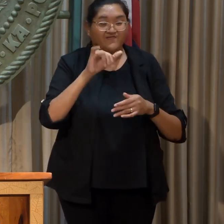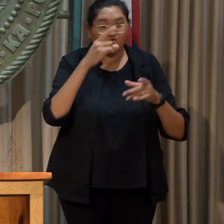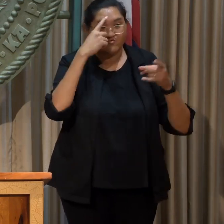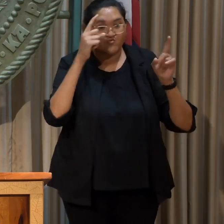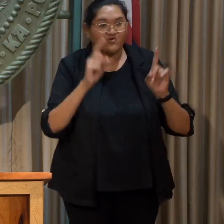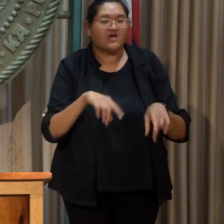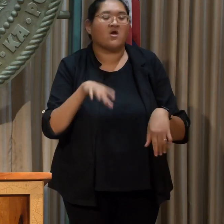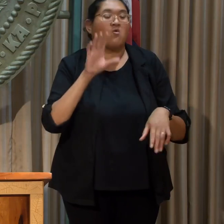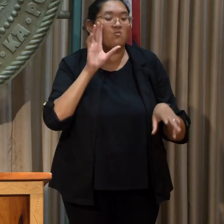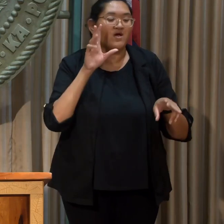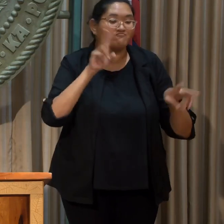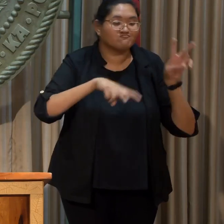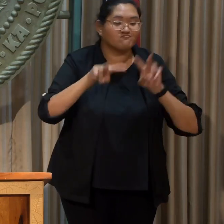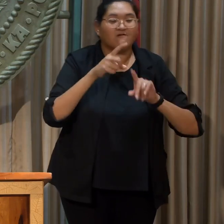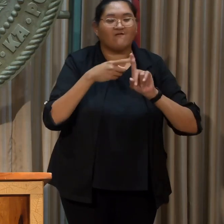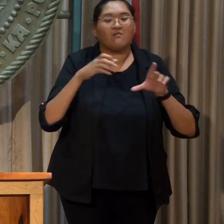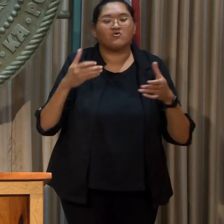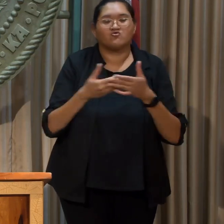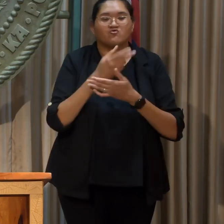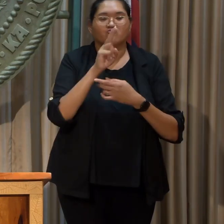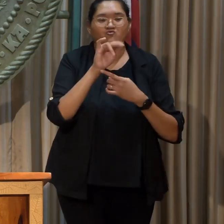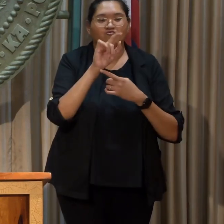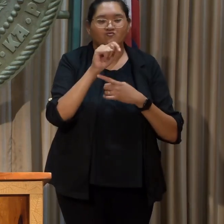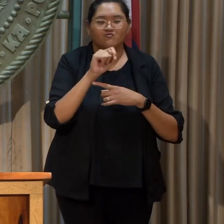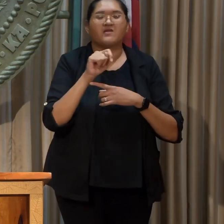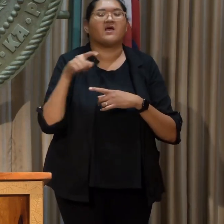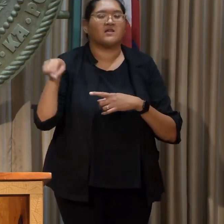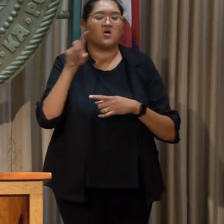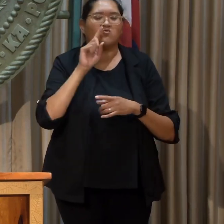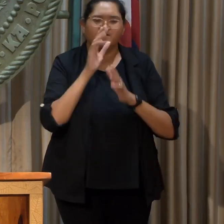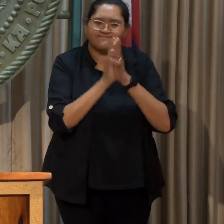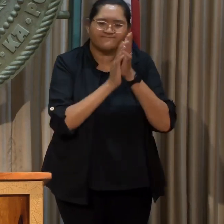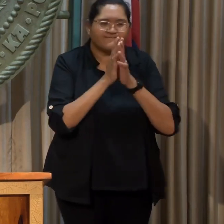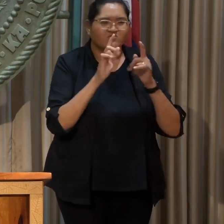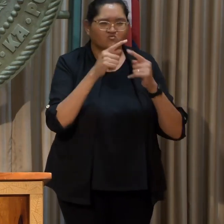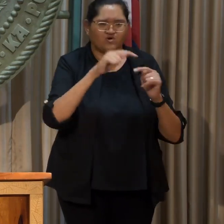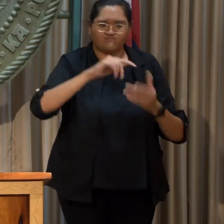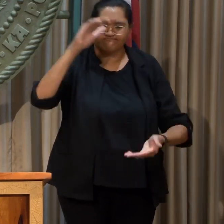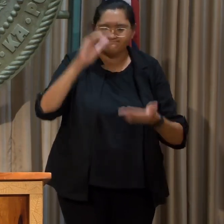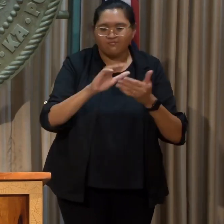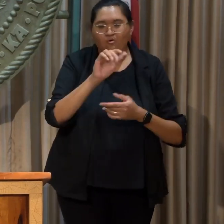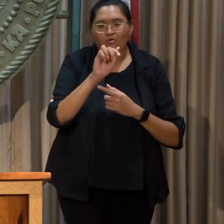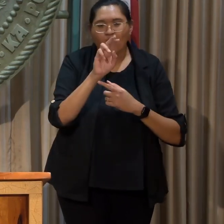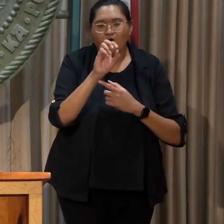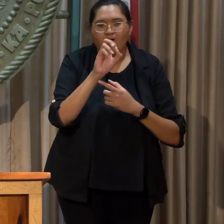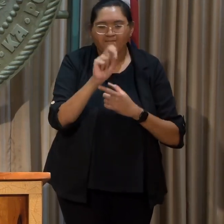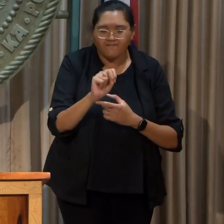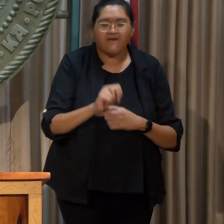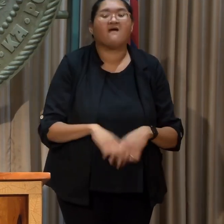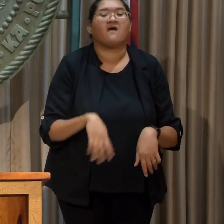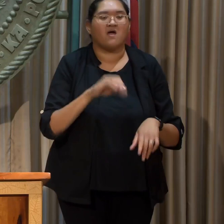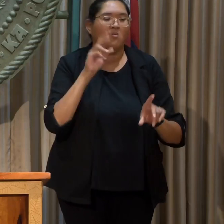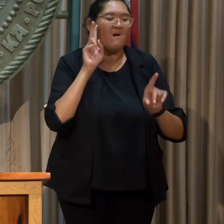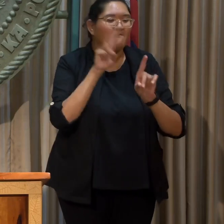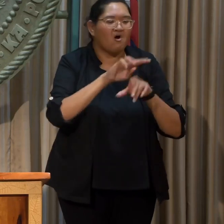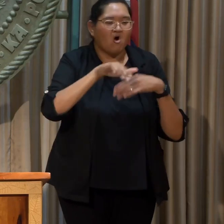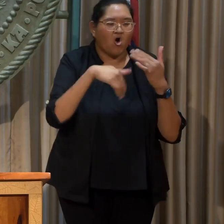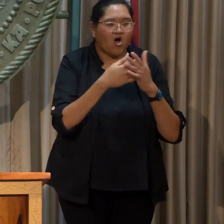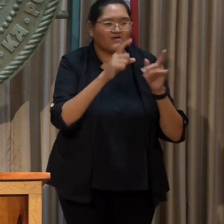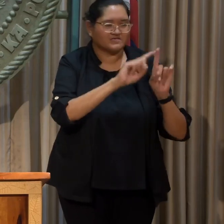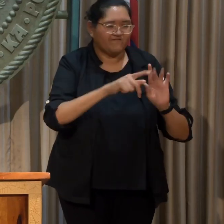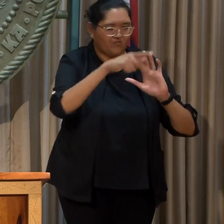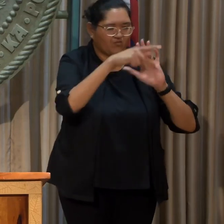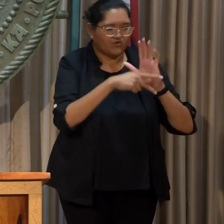overseen by a new unit at H-DOT dedicated to decarbonization, and applying complete streets principles to all